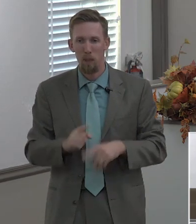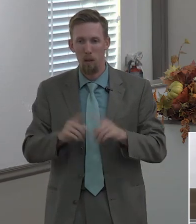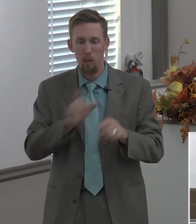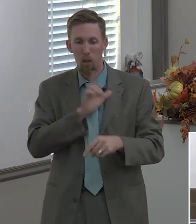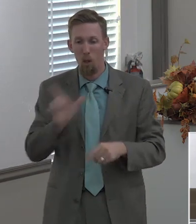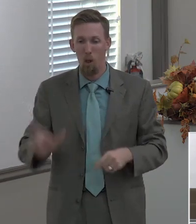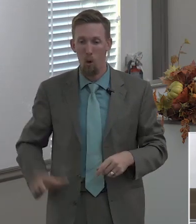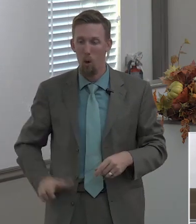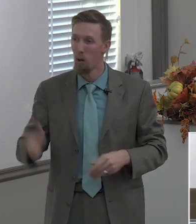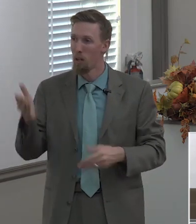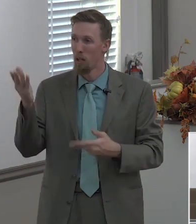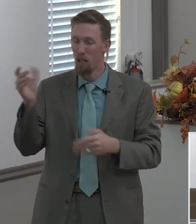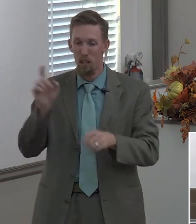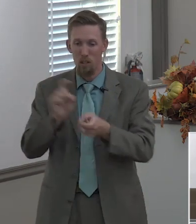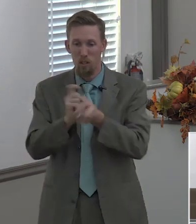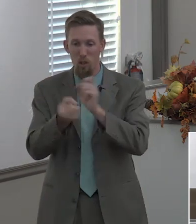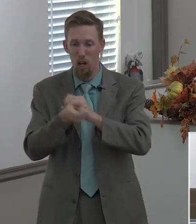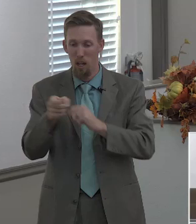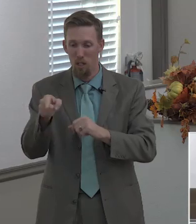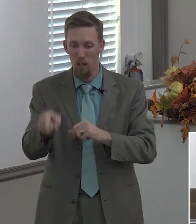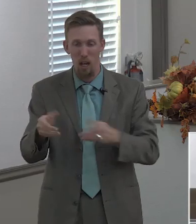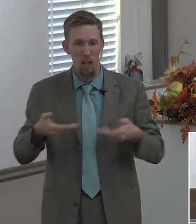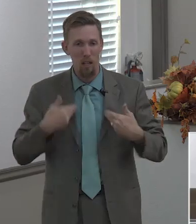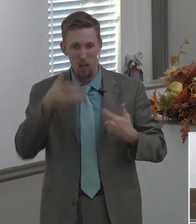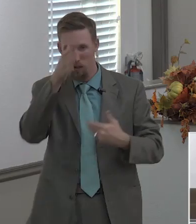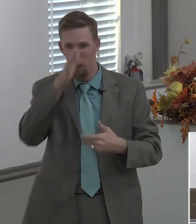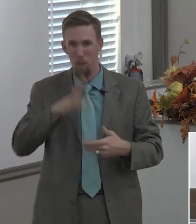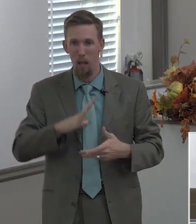the lord done a remarkable thing in that young man